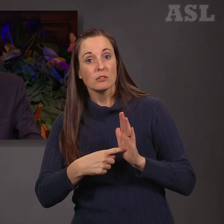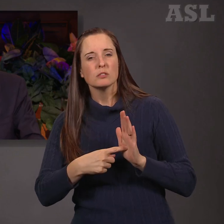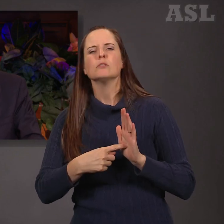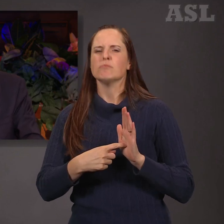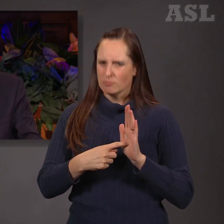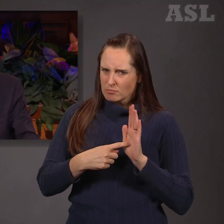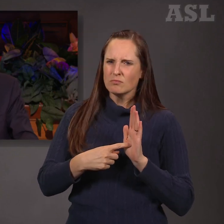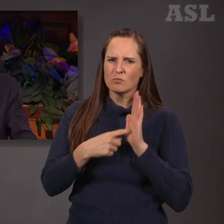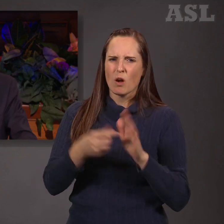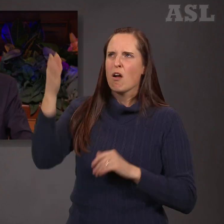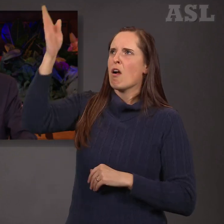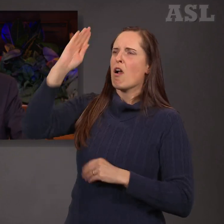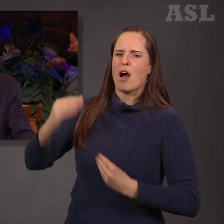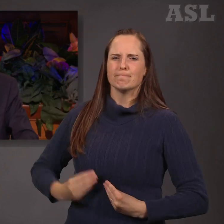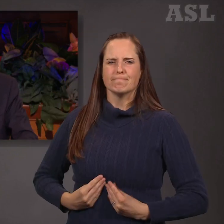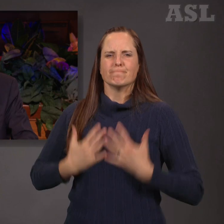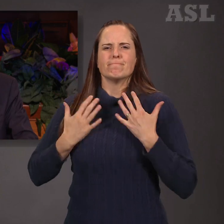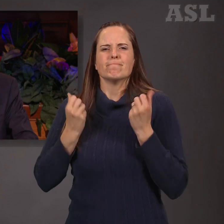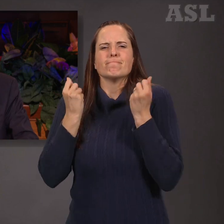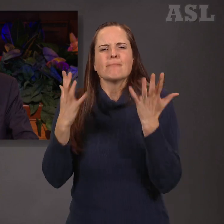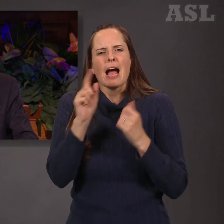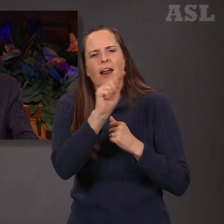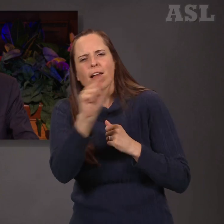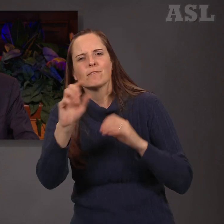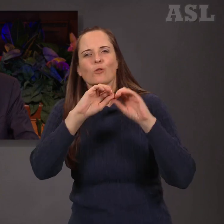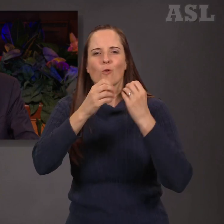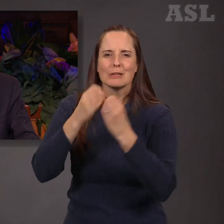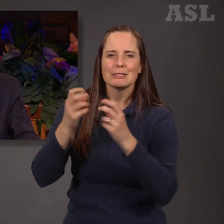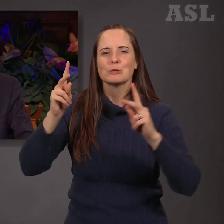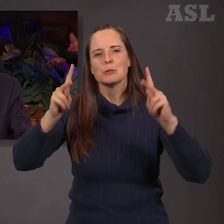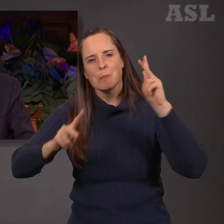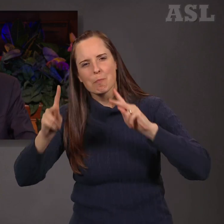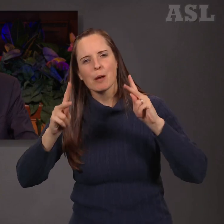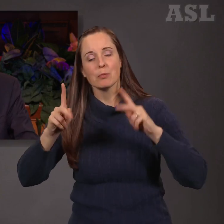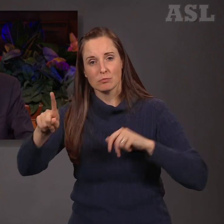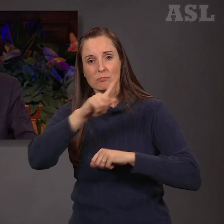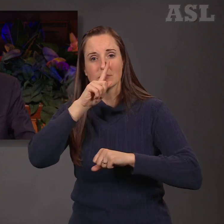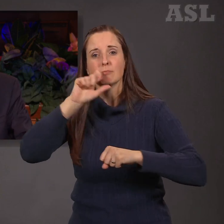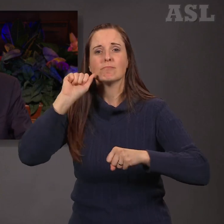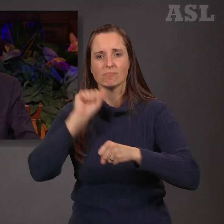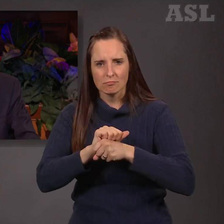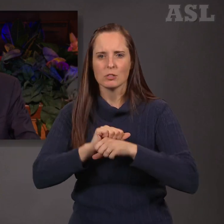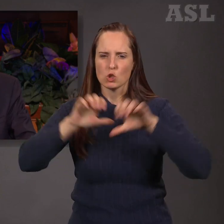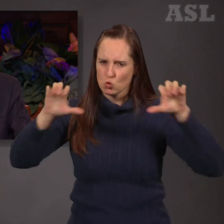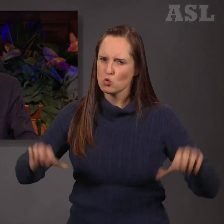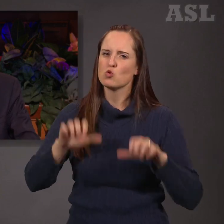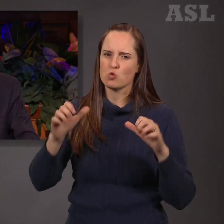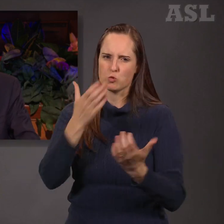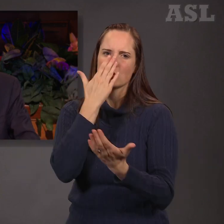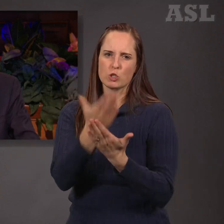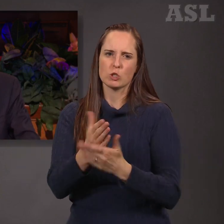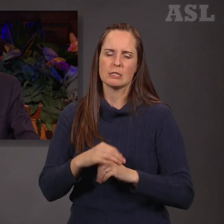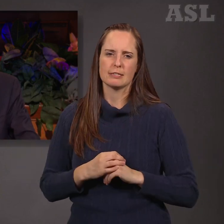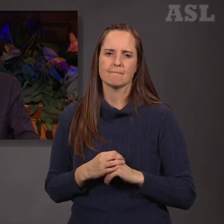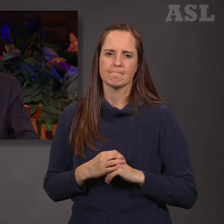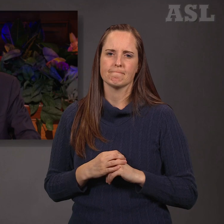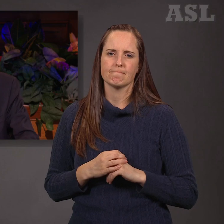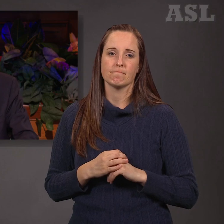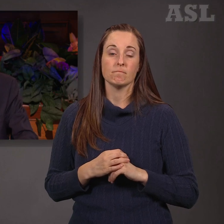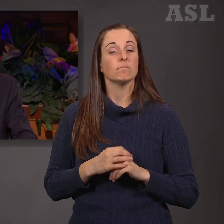inspires many organizations and individuals to do much good. It also shows that